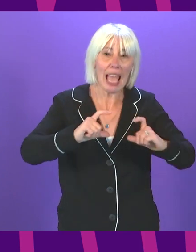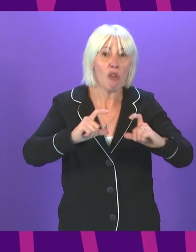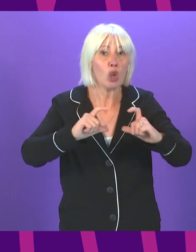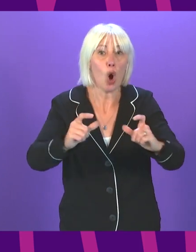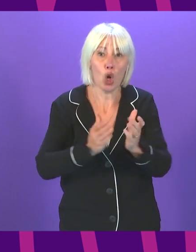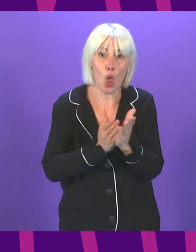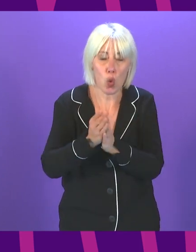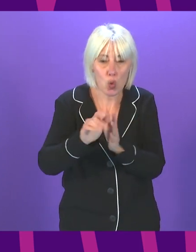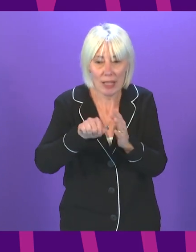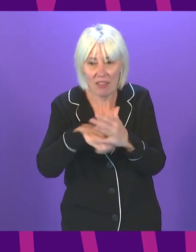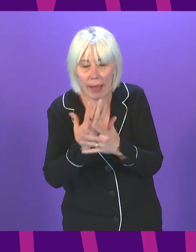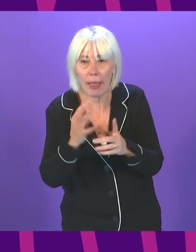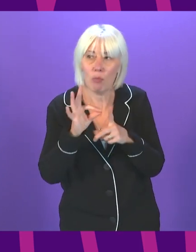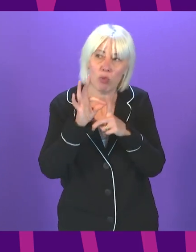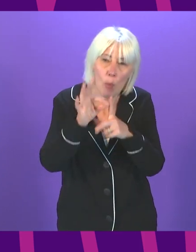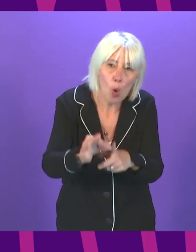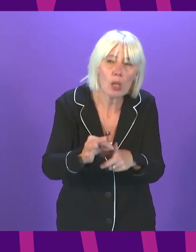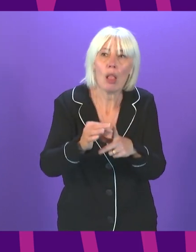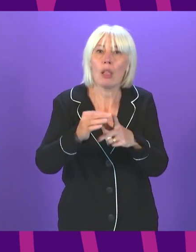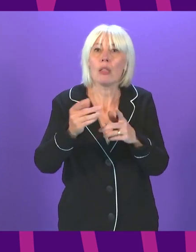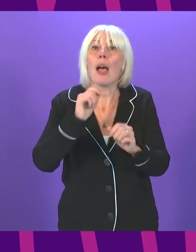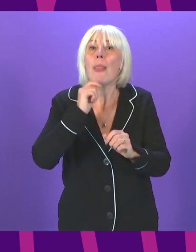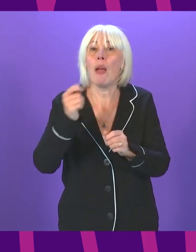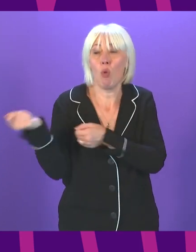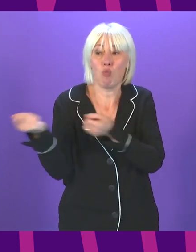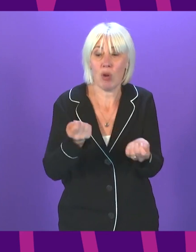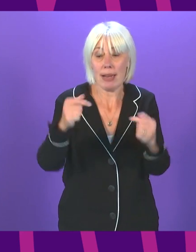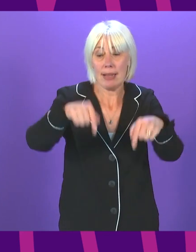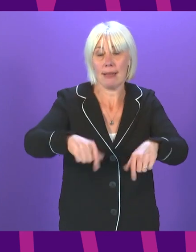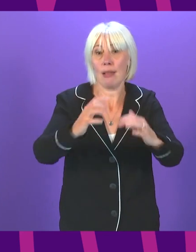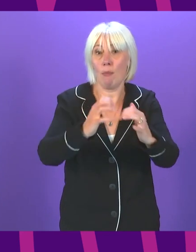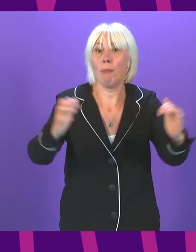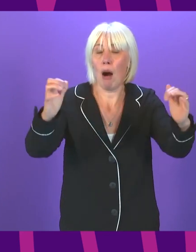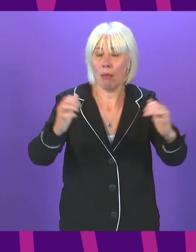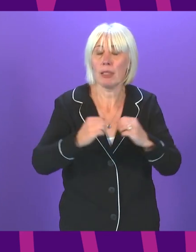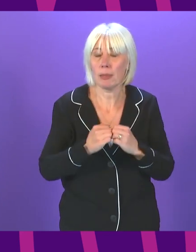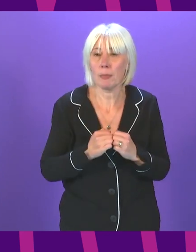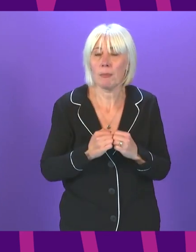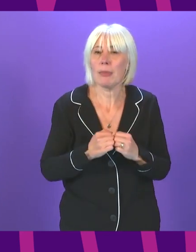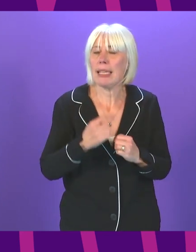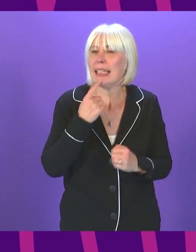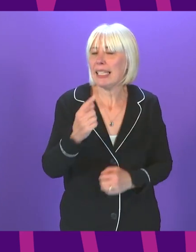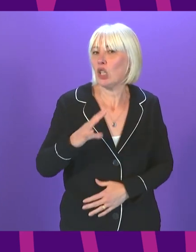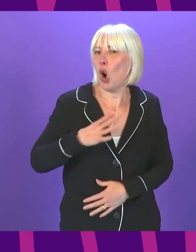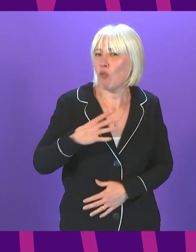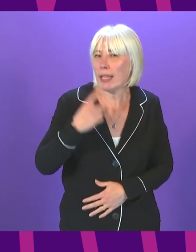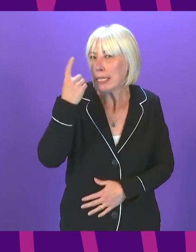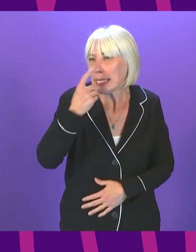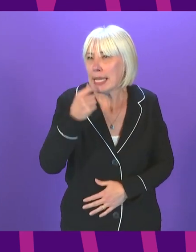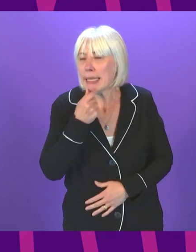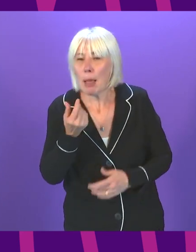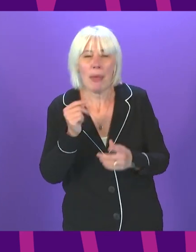as we develop these proposals further and as we bring them to Parliament, I have indicated today, for example, that we are already envisaging